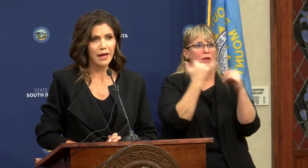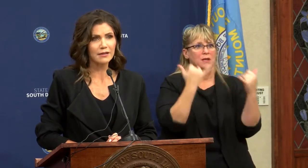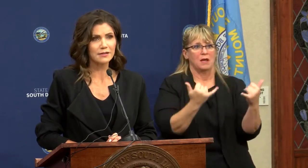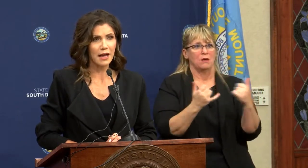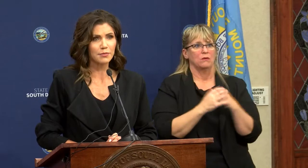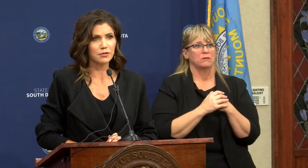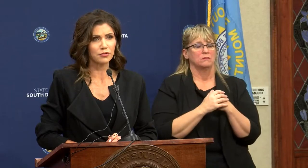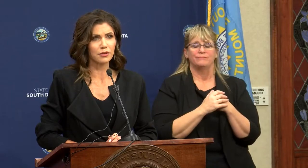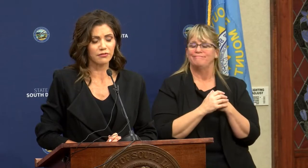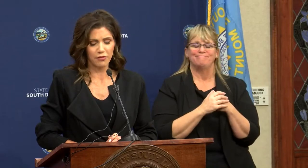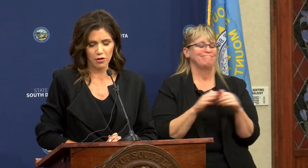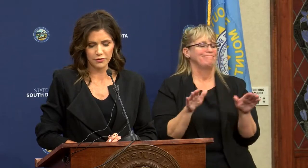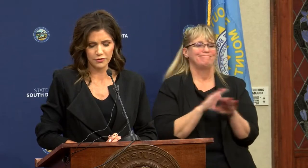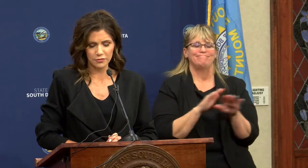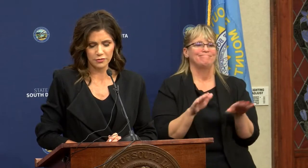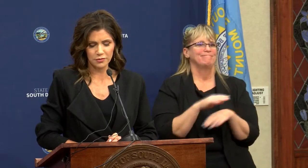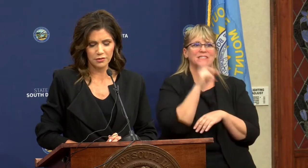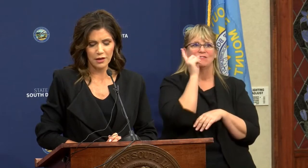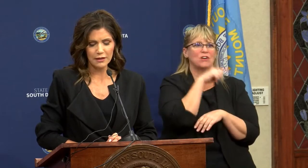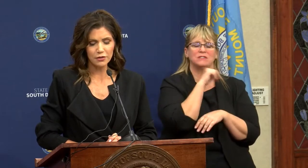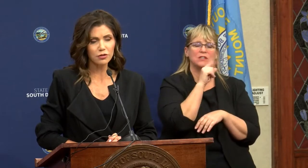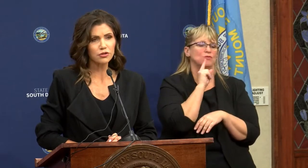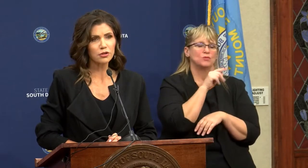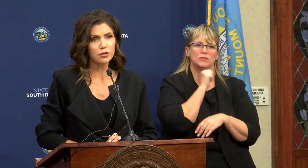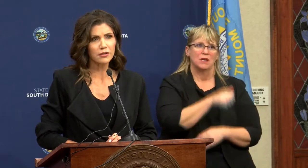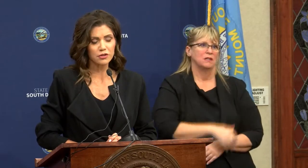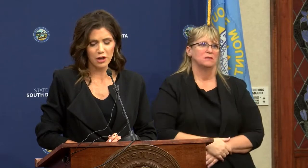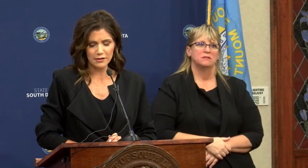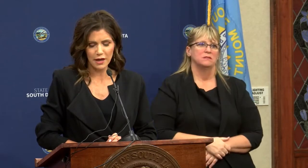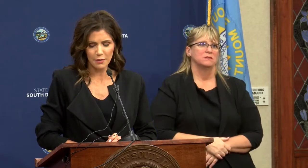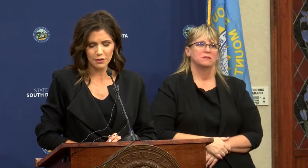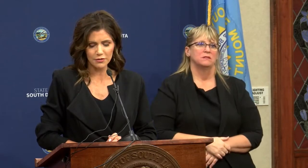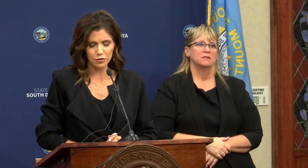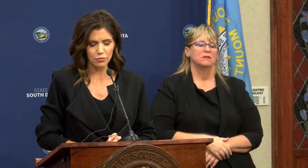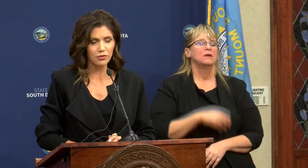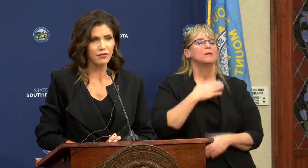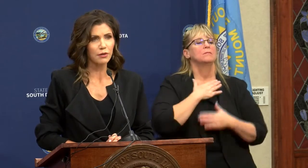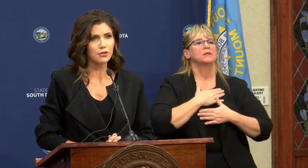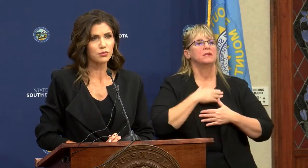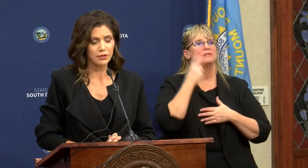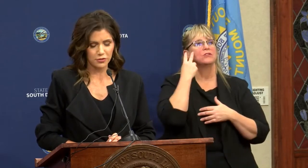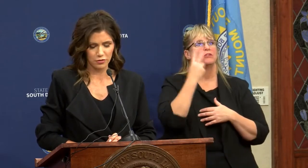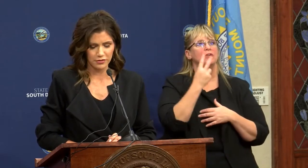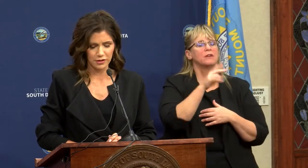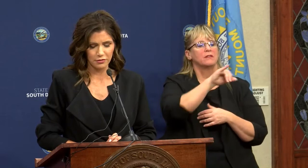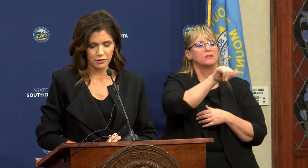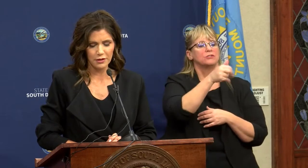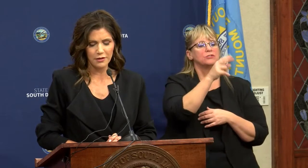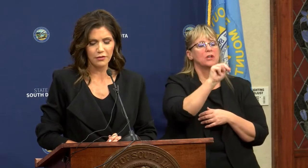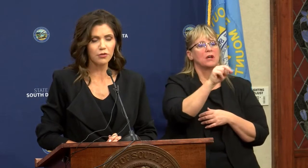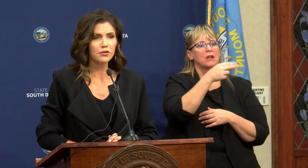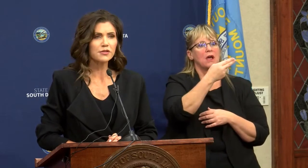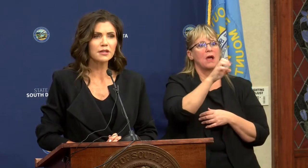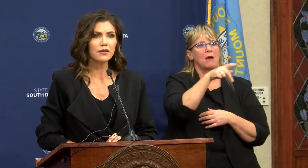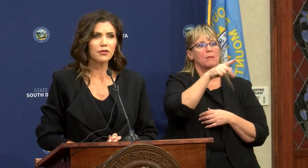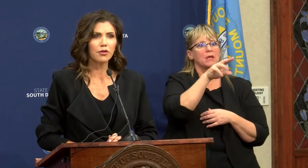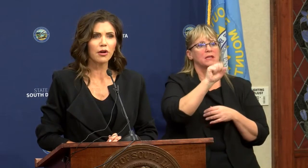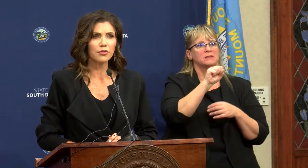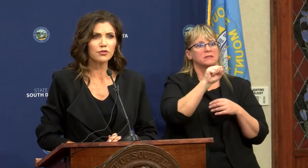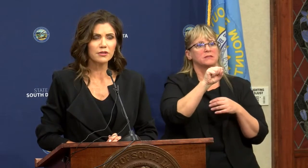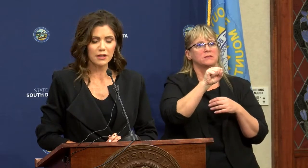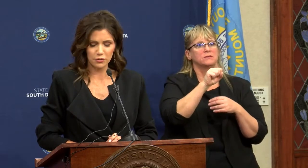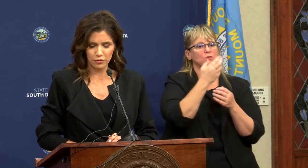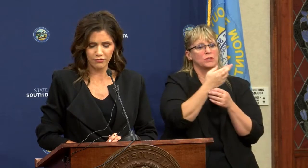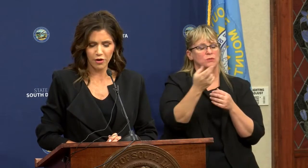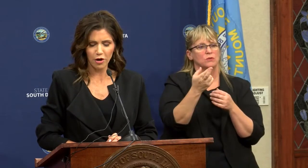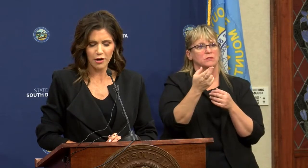And that is absolutely false. I'd encourage you to look at the Johns Hopkins Coronavirus Resource Center. There you'll see that there